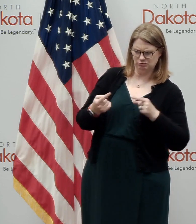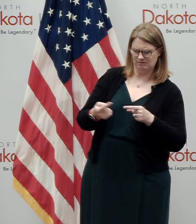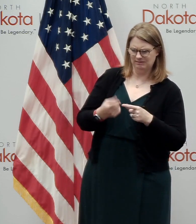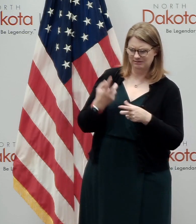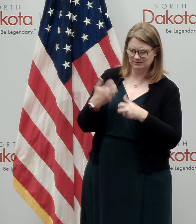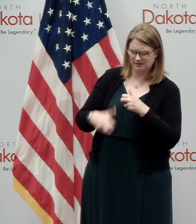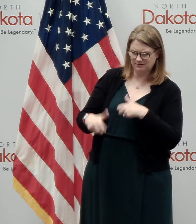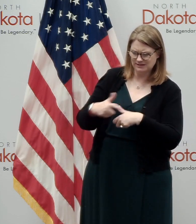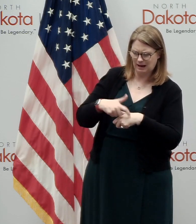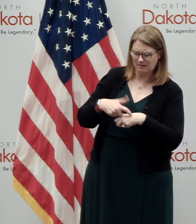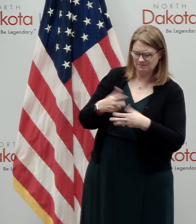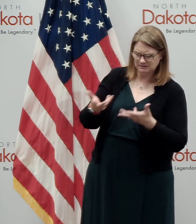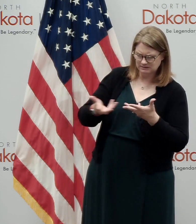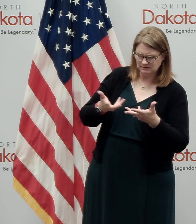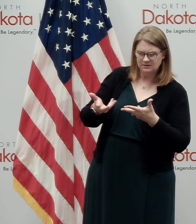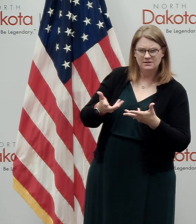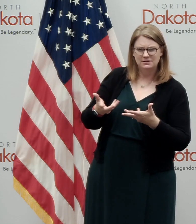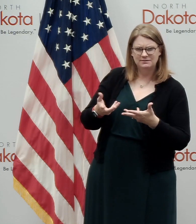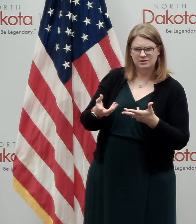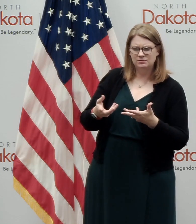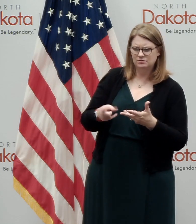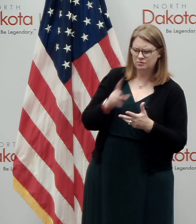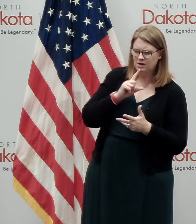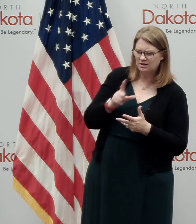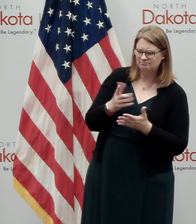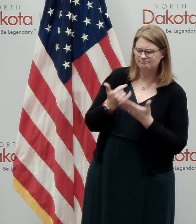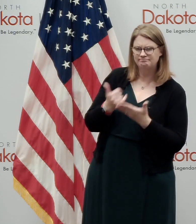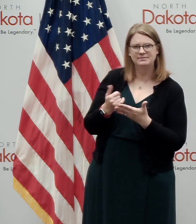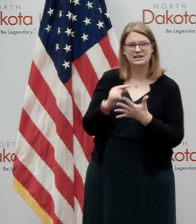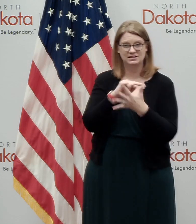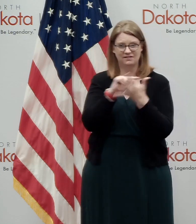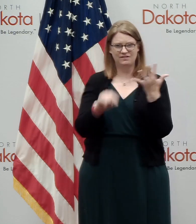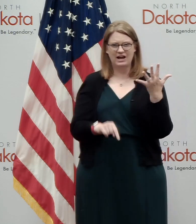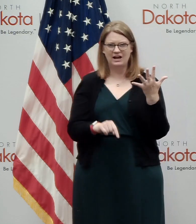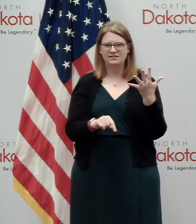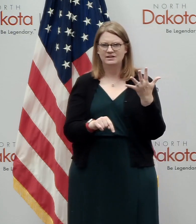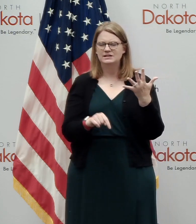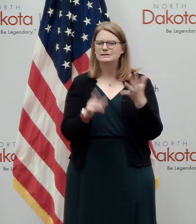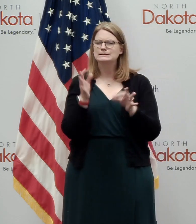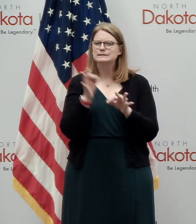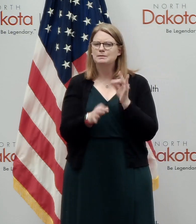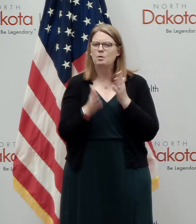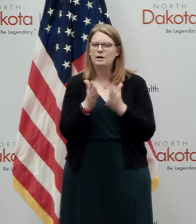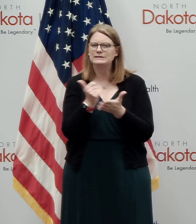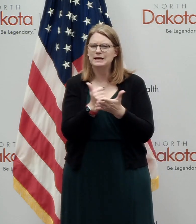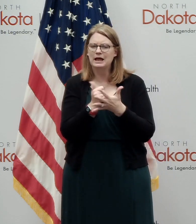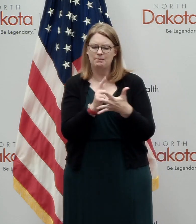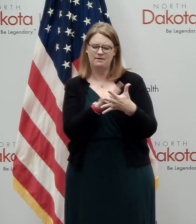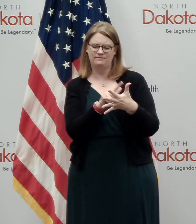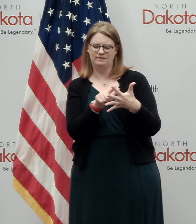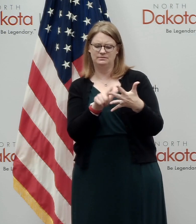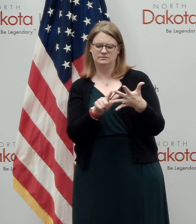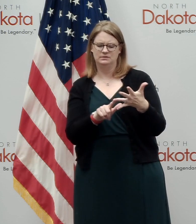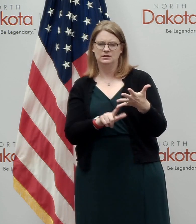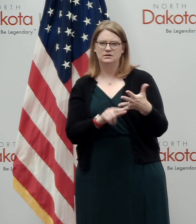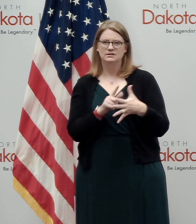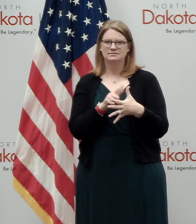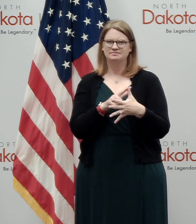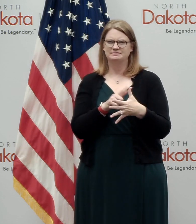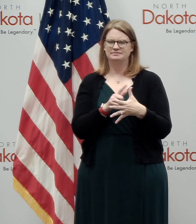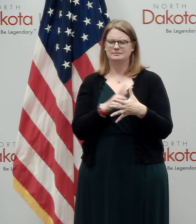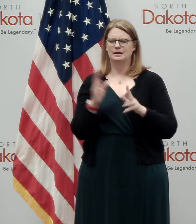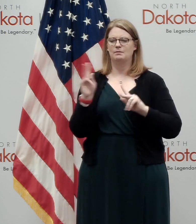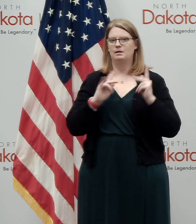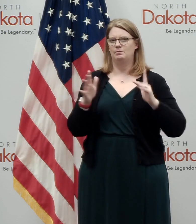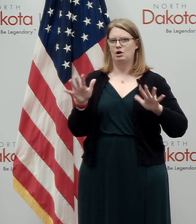time, have a hard time. And these are just five simple steps. But the first one is one which I know people are often nervous about